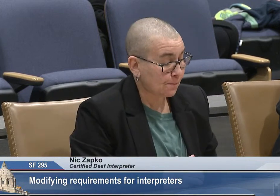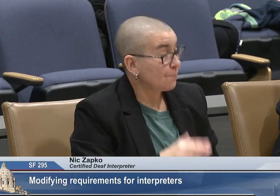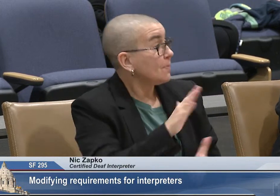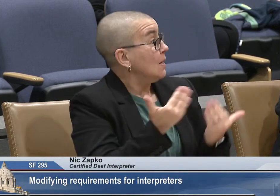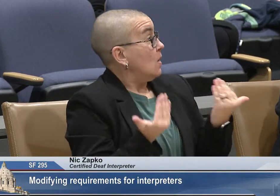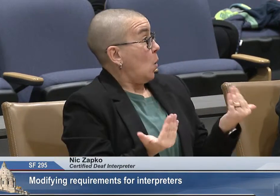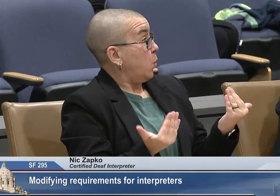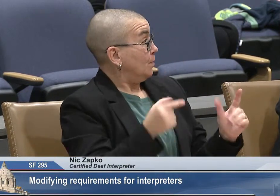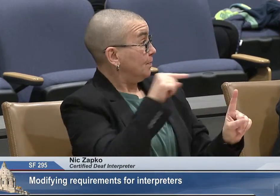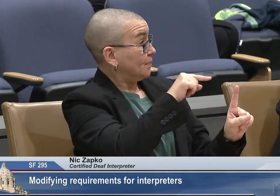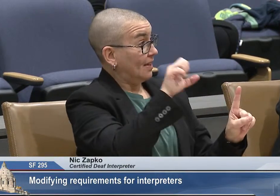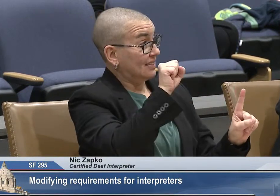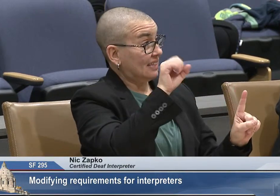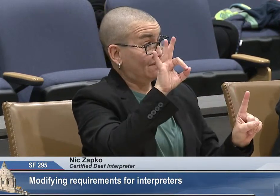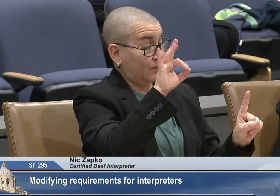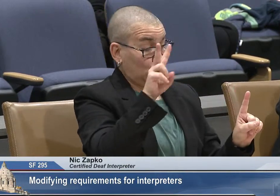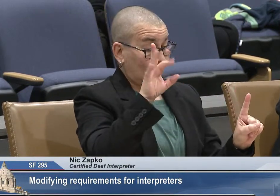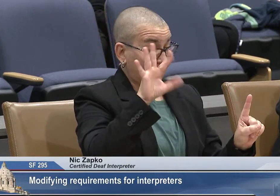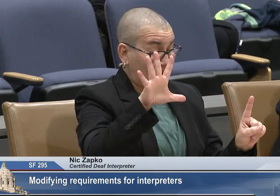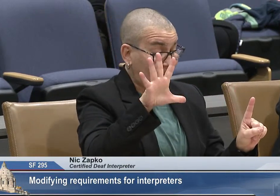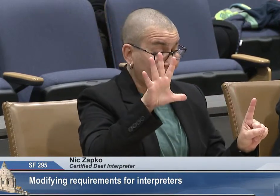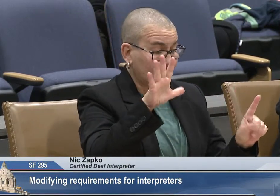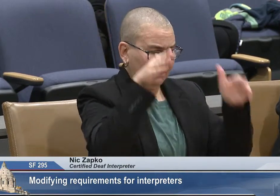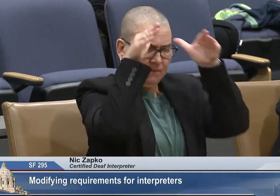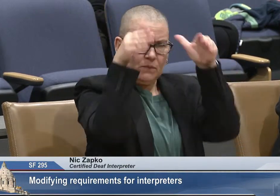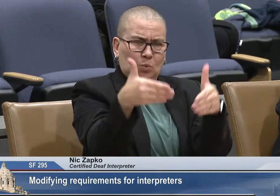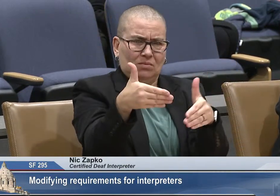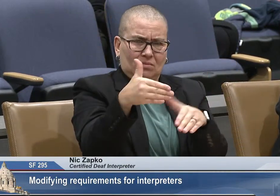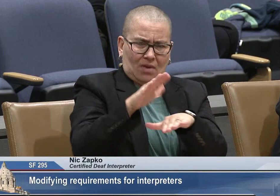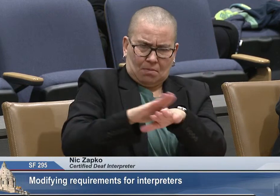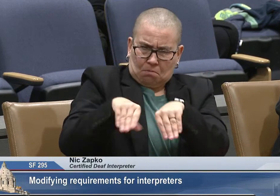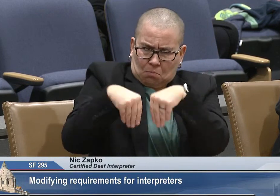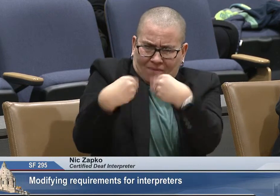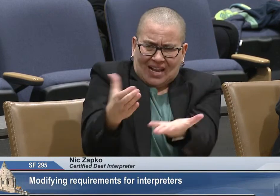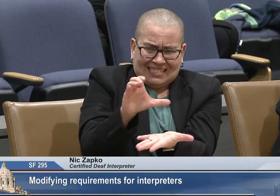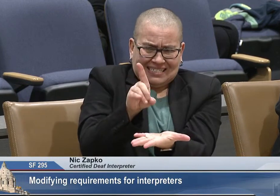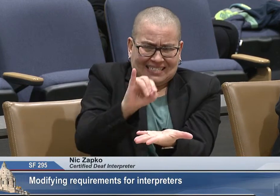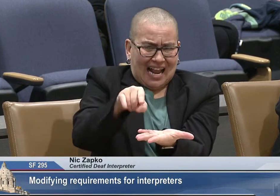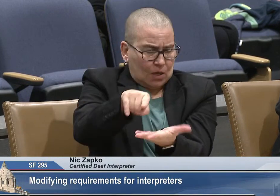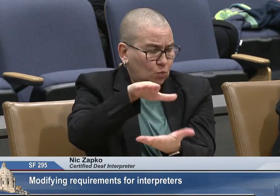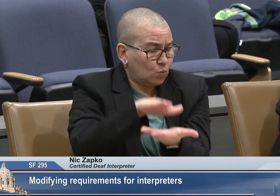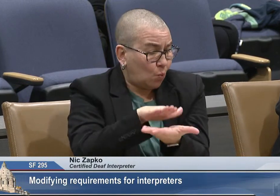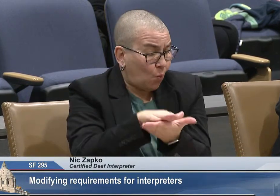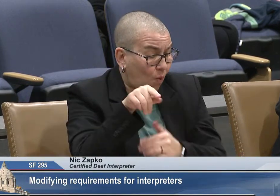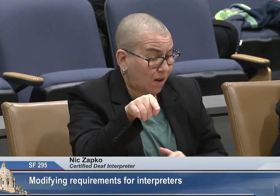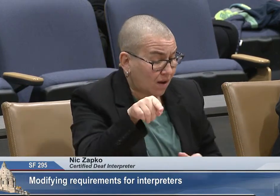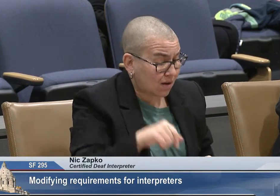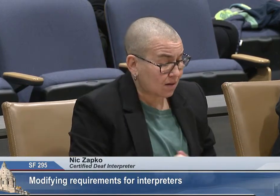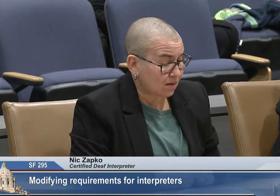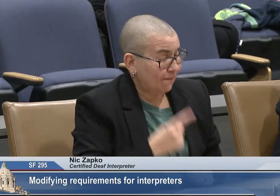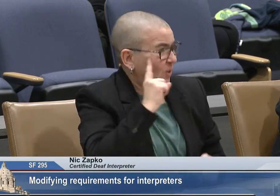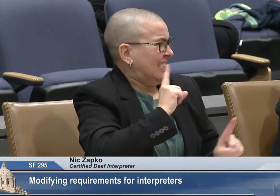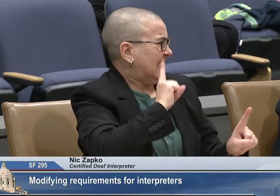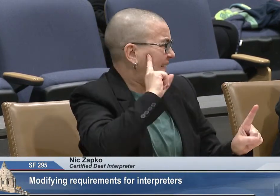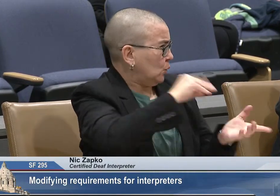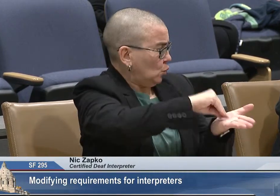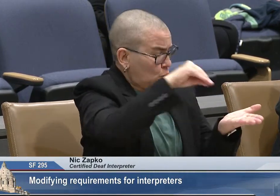Now, Senate file 295 focuses on providing a CDI in school